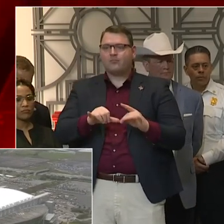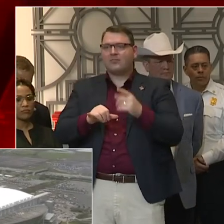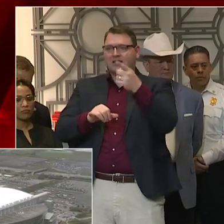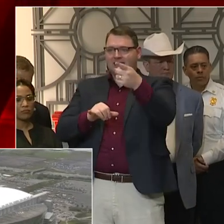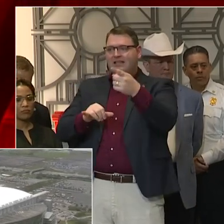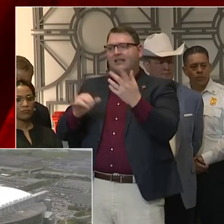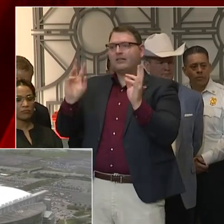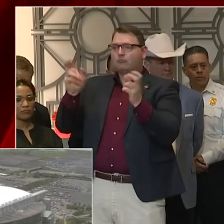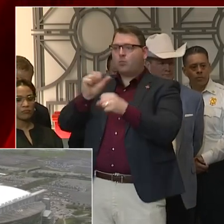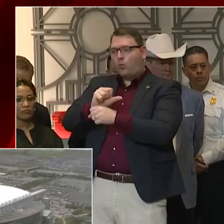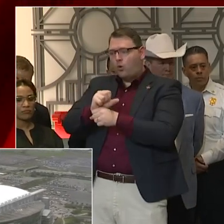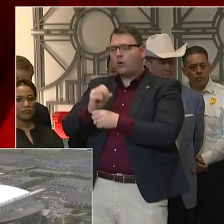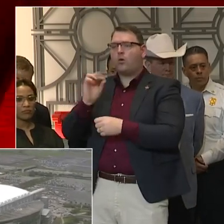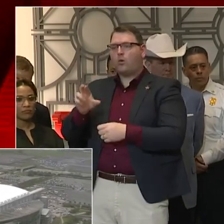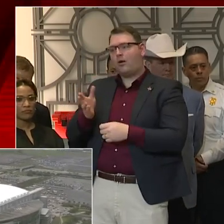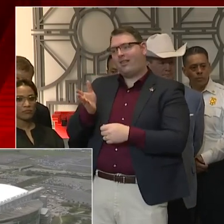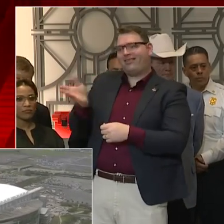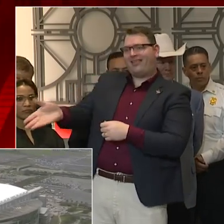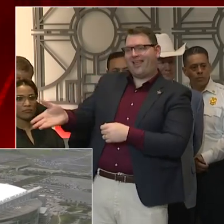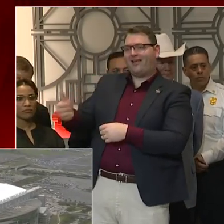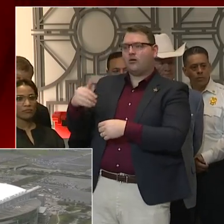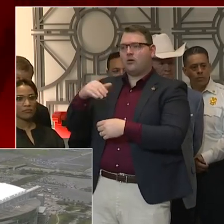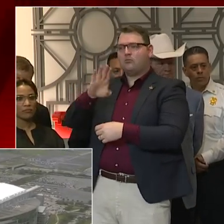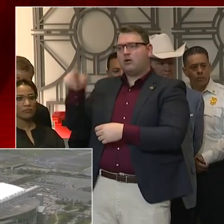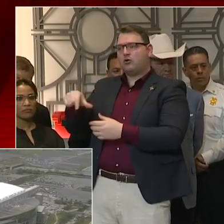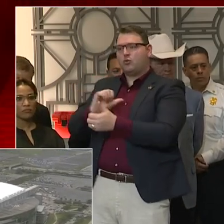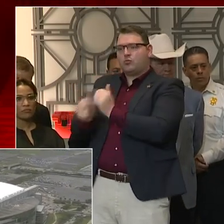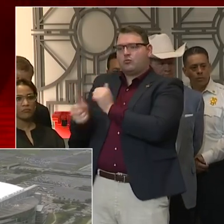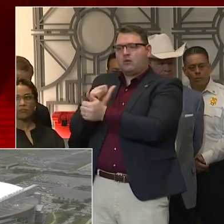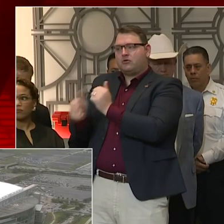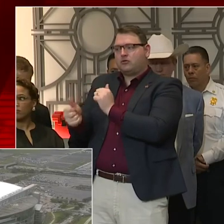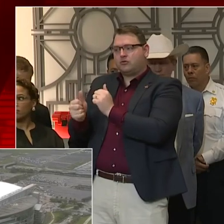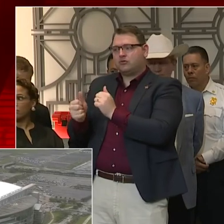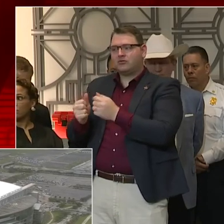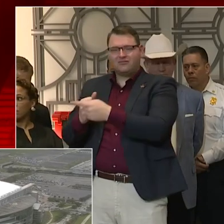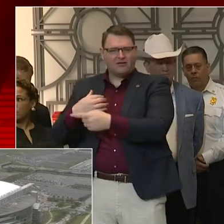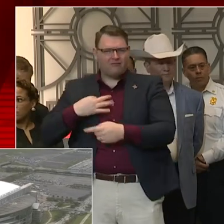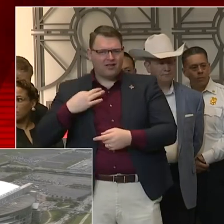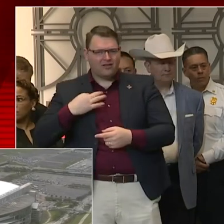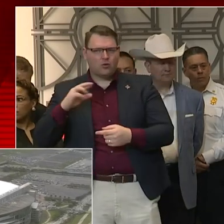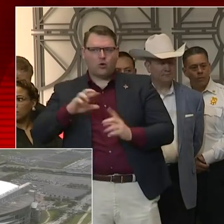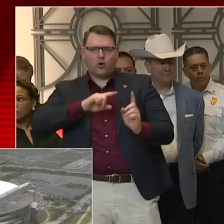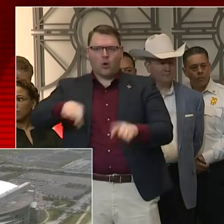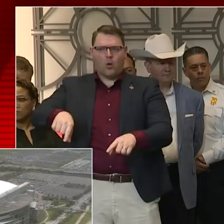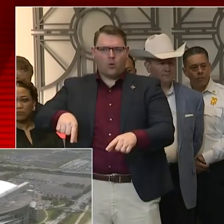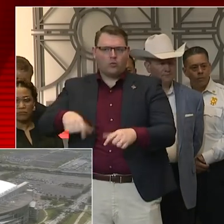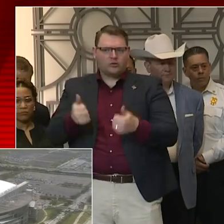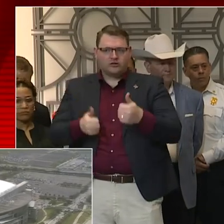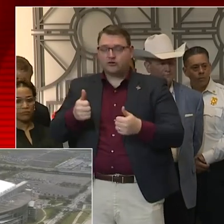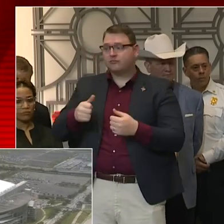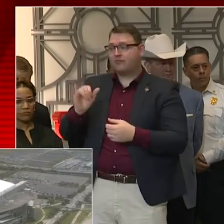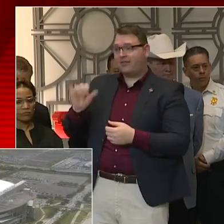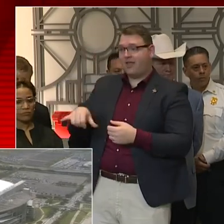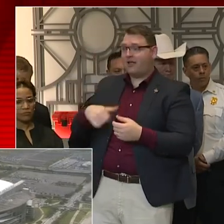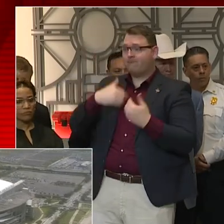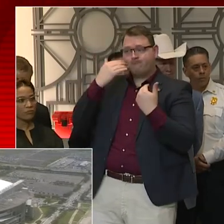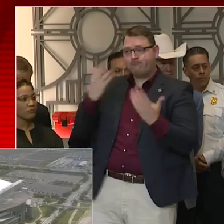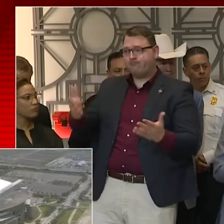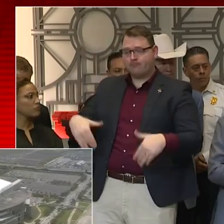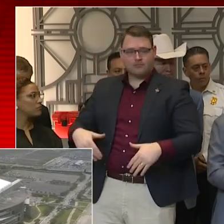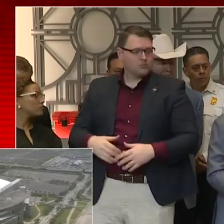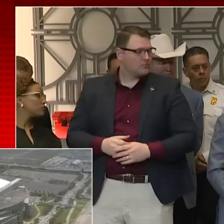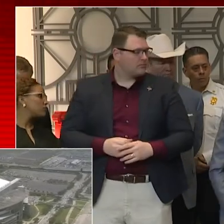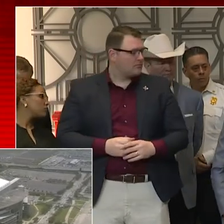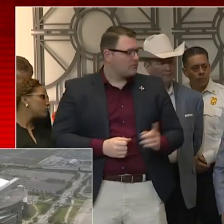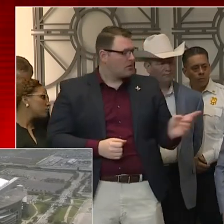was at the barbecue cook-off, and then we are trying to trace back. Was he a volunteer or did that? That I'm trying to get information on. So